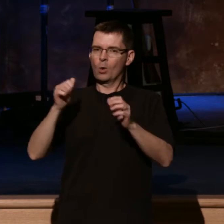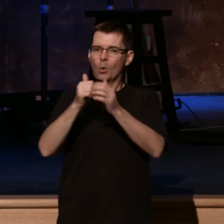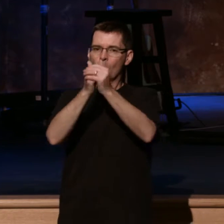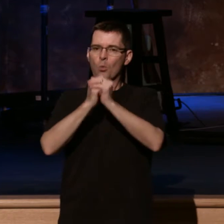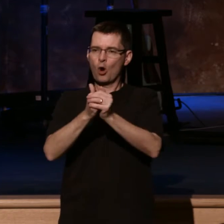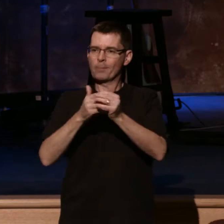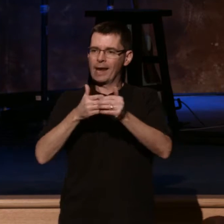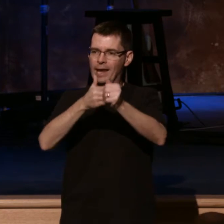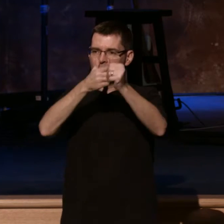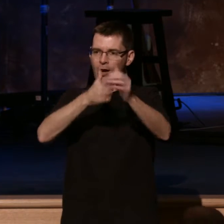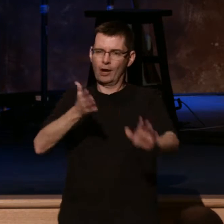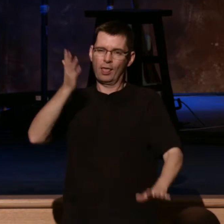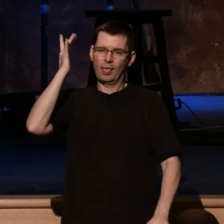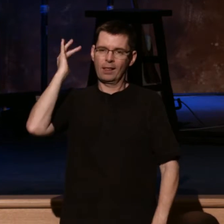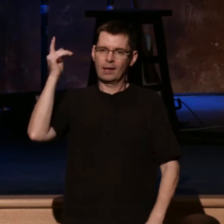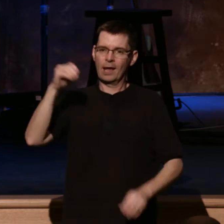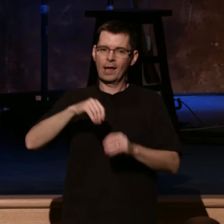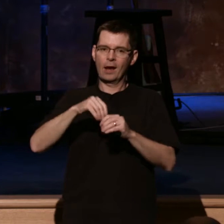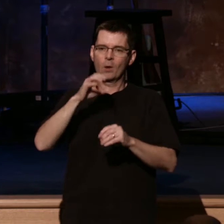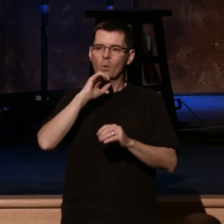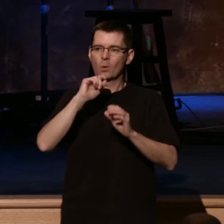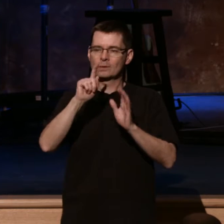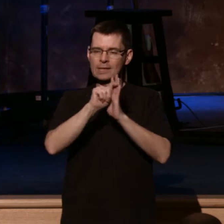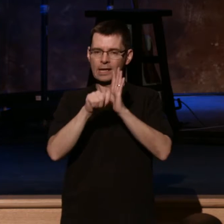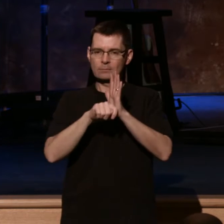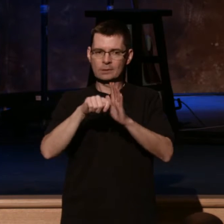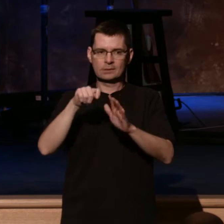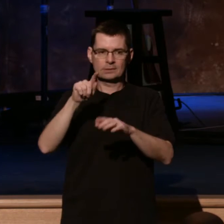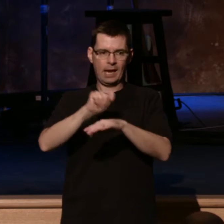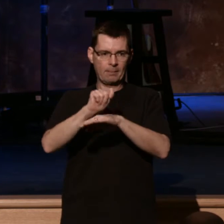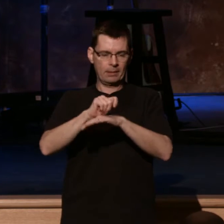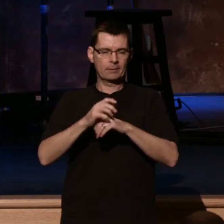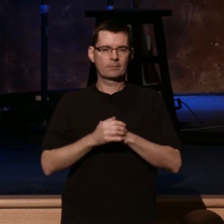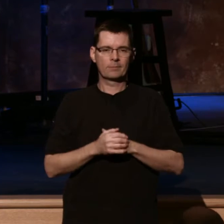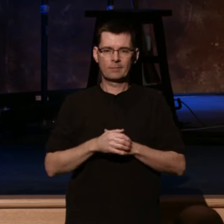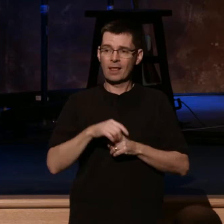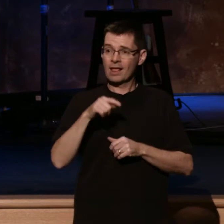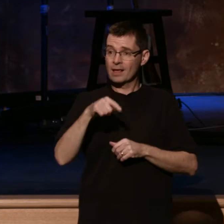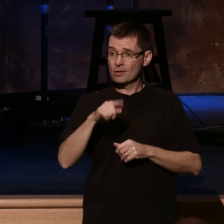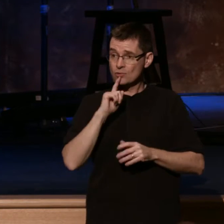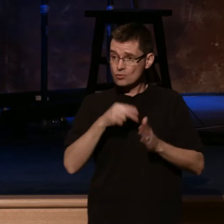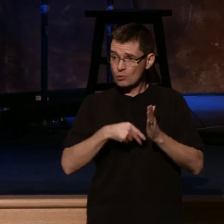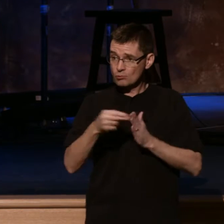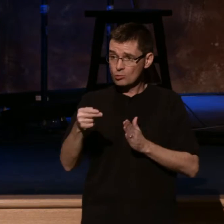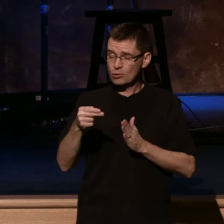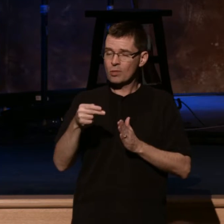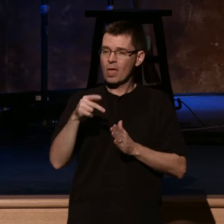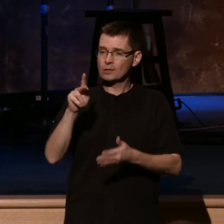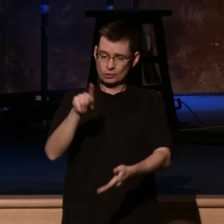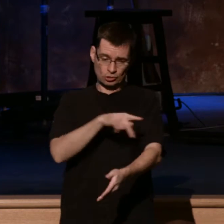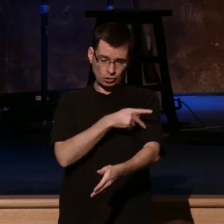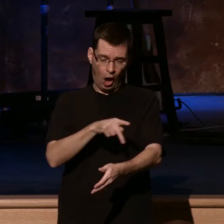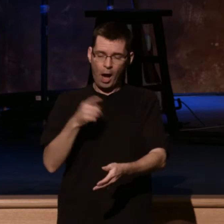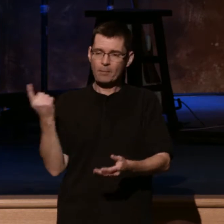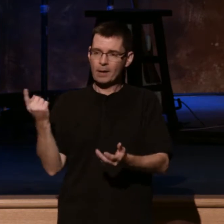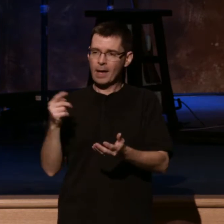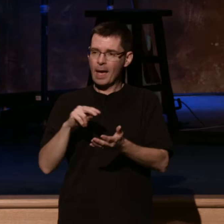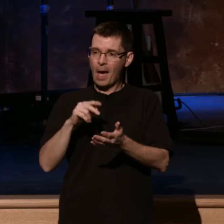simply say, the truths of this psalm were designed to be a constant, reoccurring, passionate cry of the hearts of God's